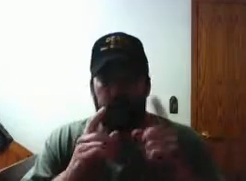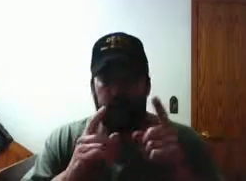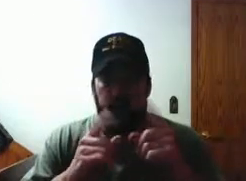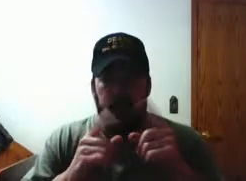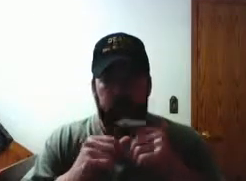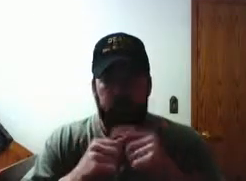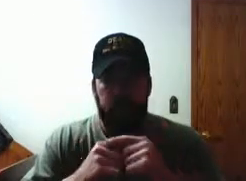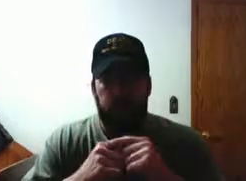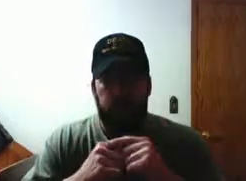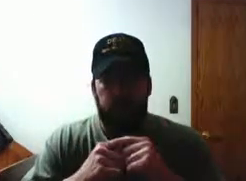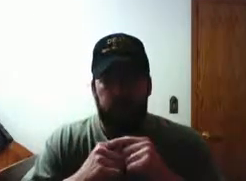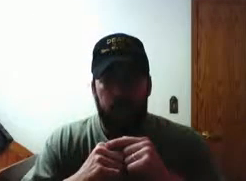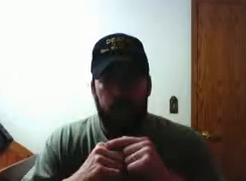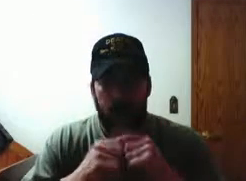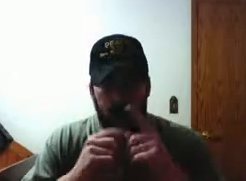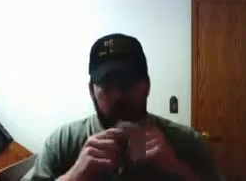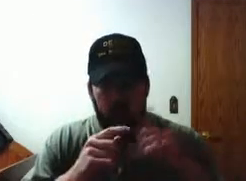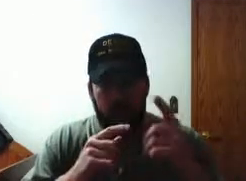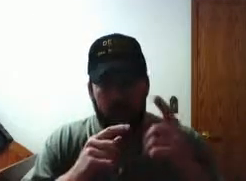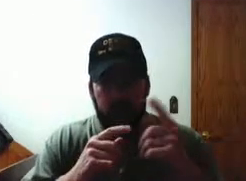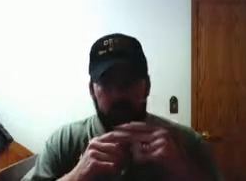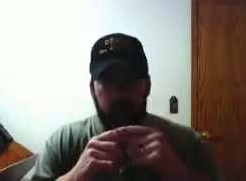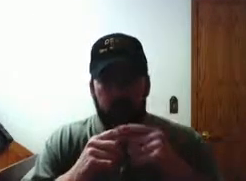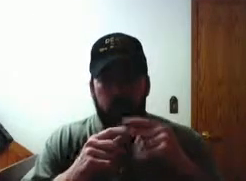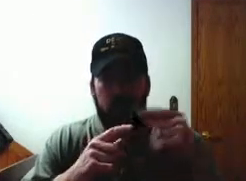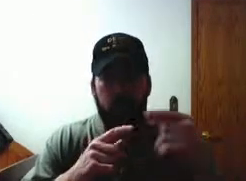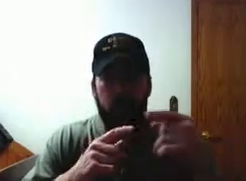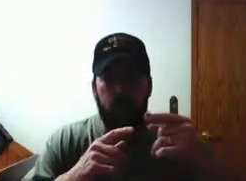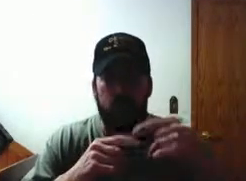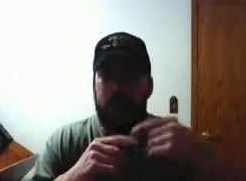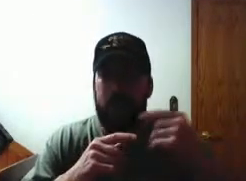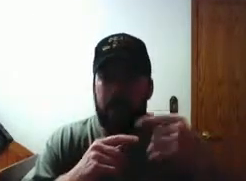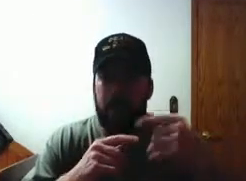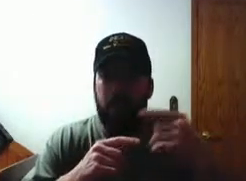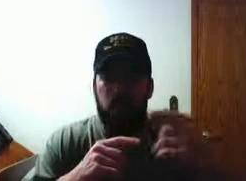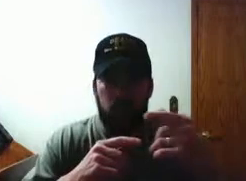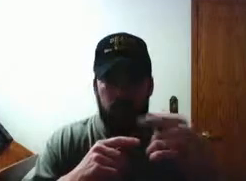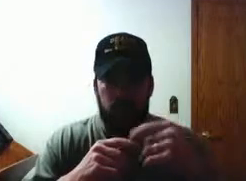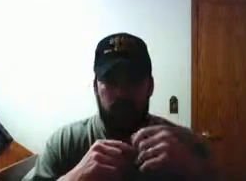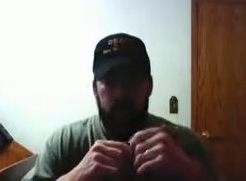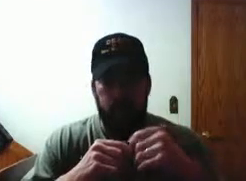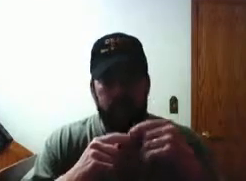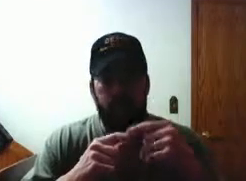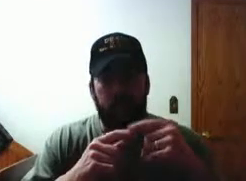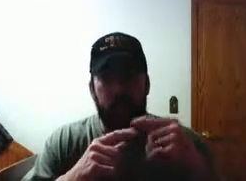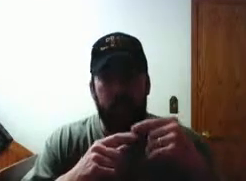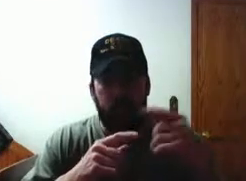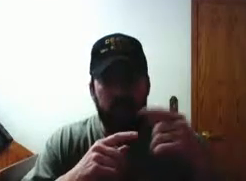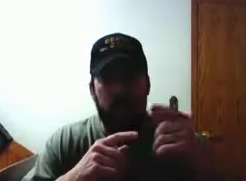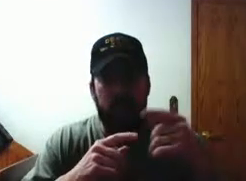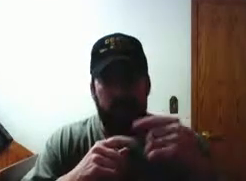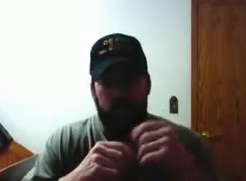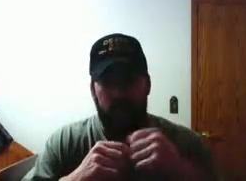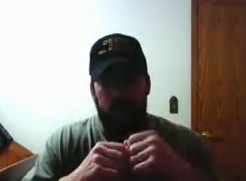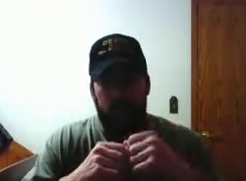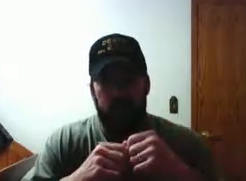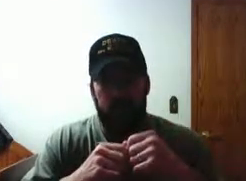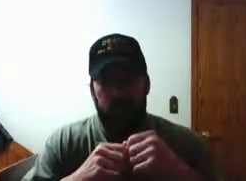i'm willing to die for you i'm willing to take up arms and die for you just like i am from my family you see